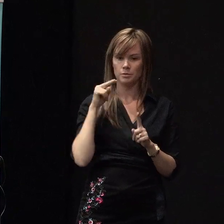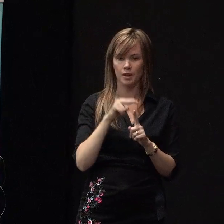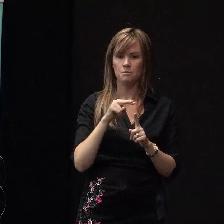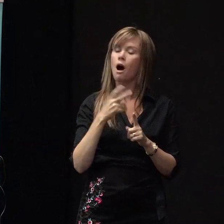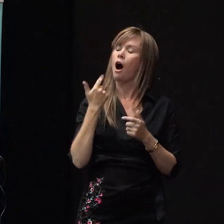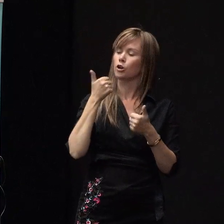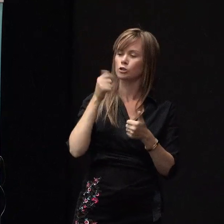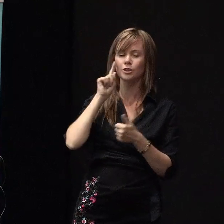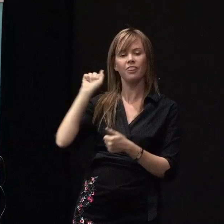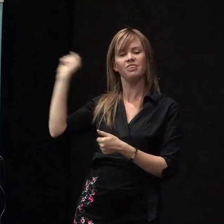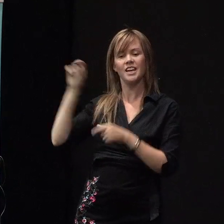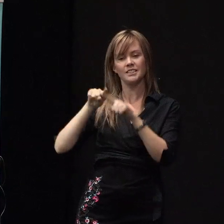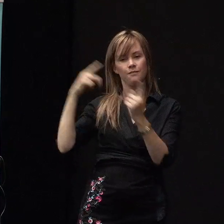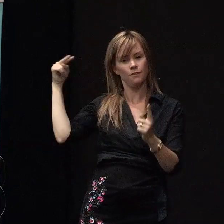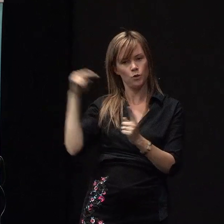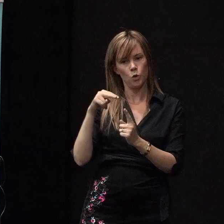different disaster somewhere else.